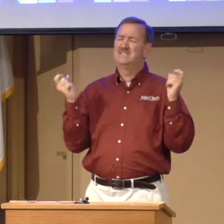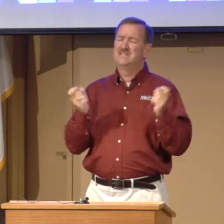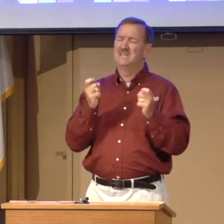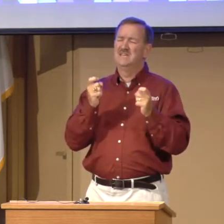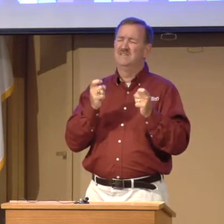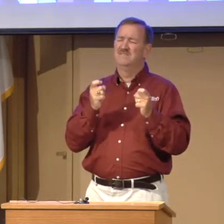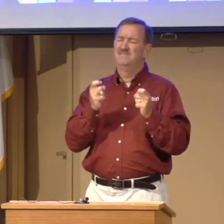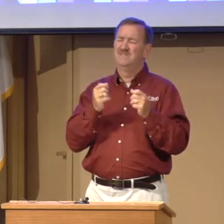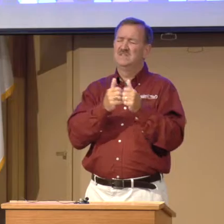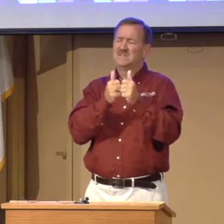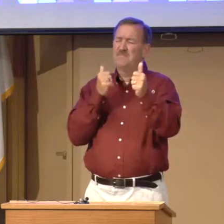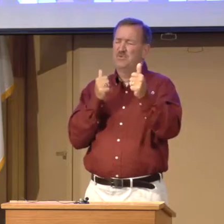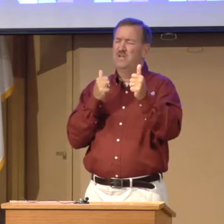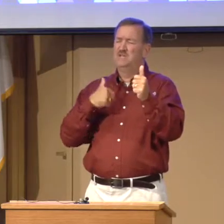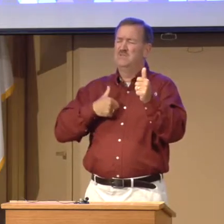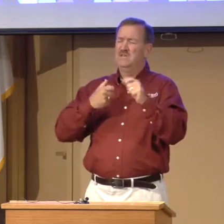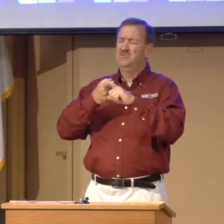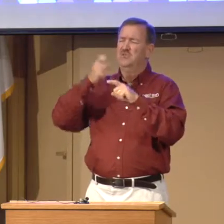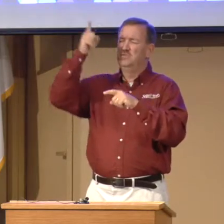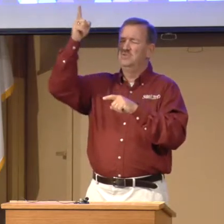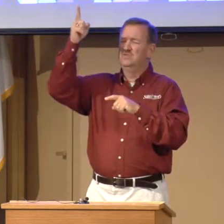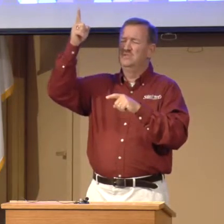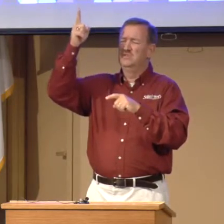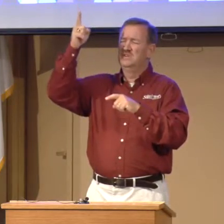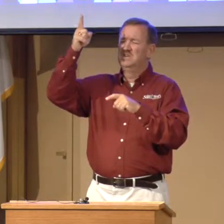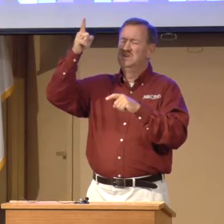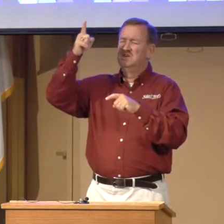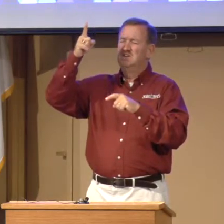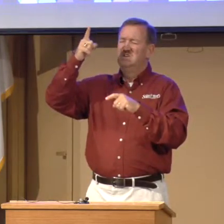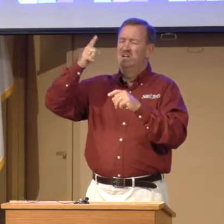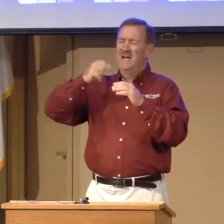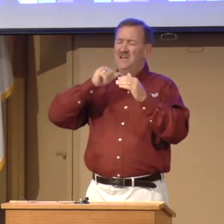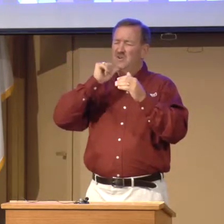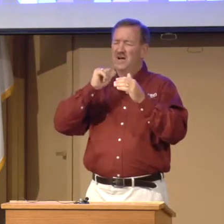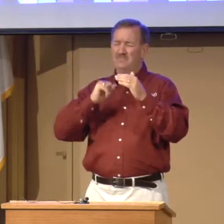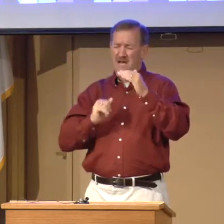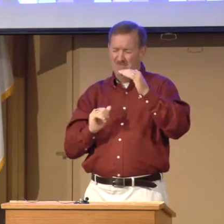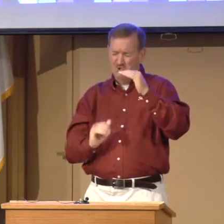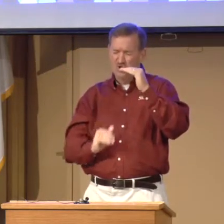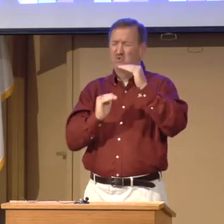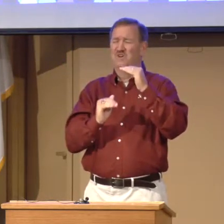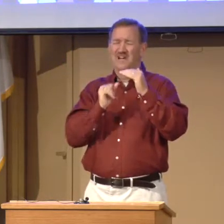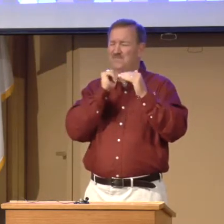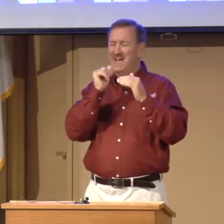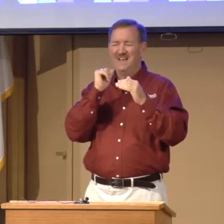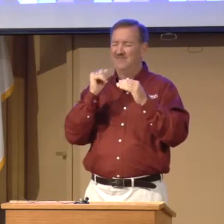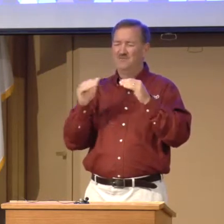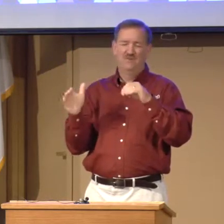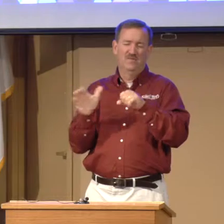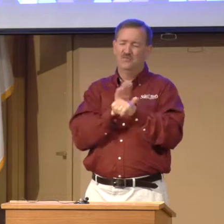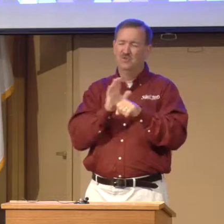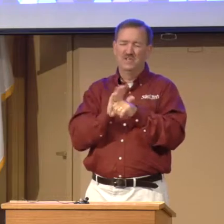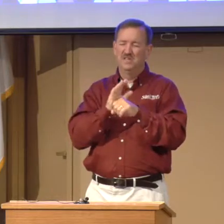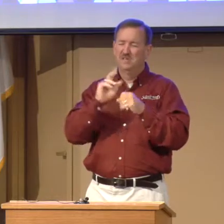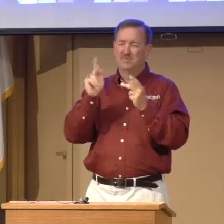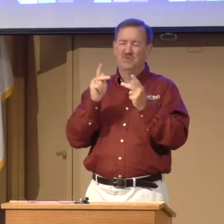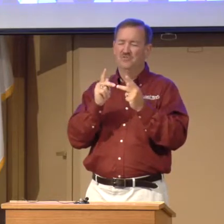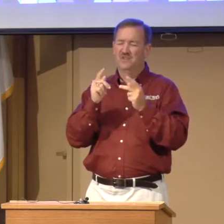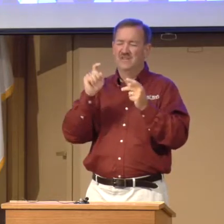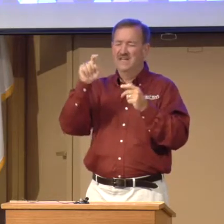sin separates me from you. I know I'm short. I'm not fully perfect and